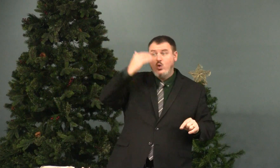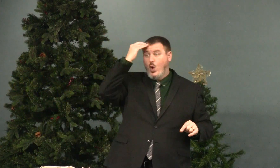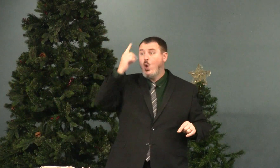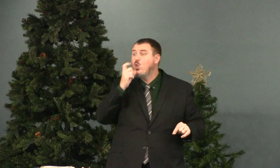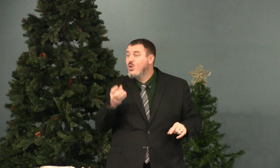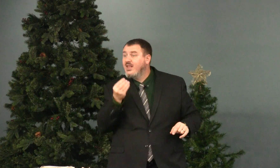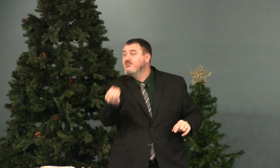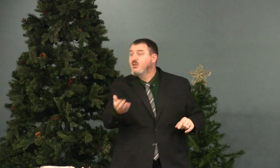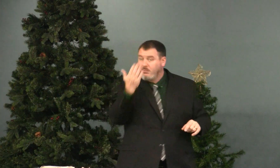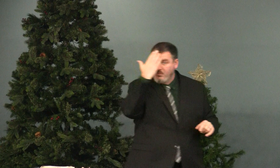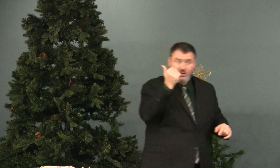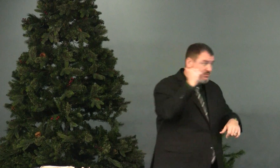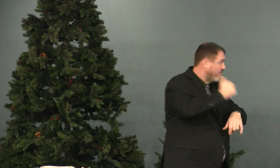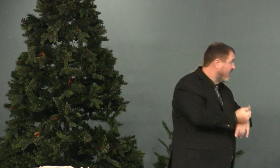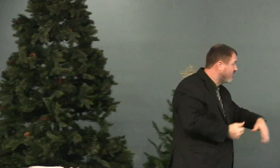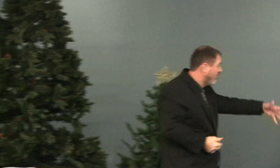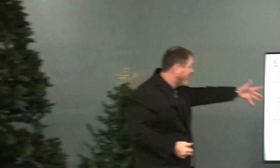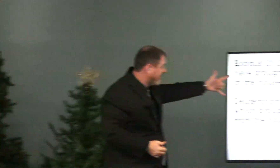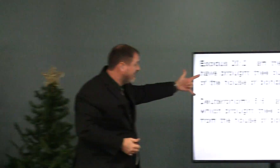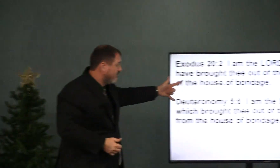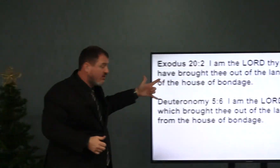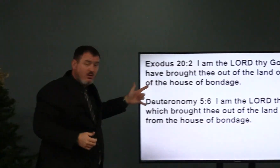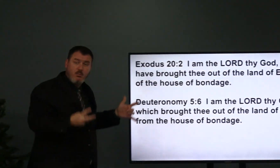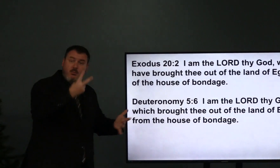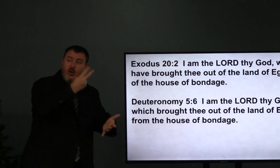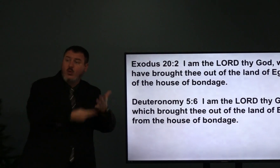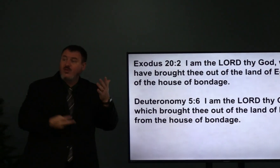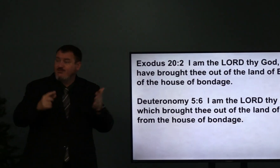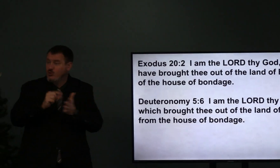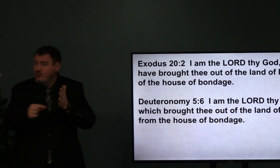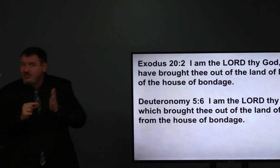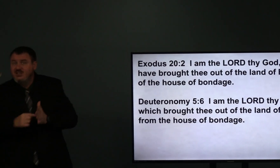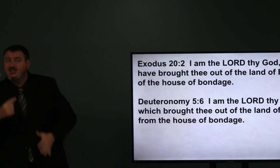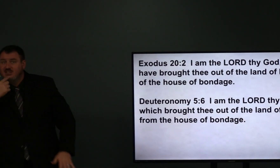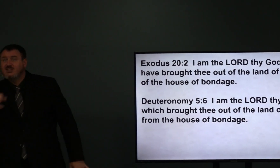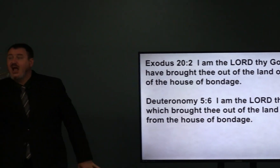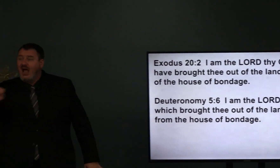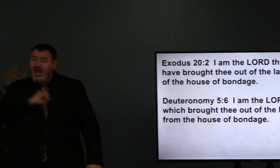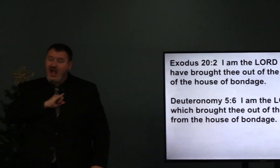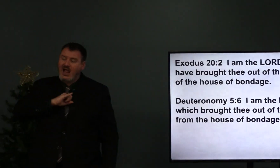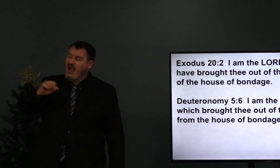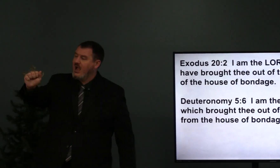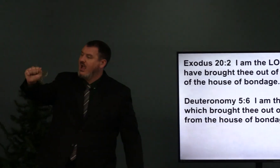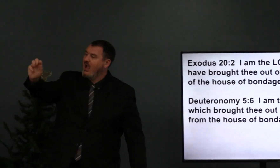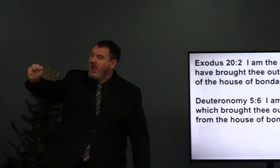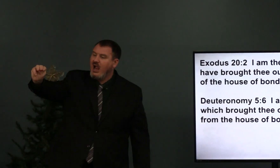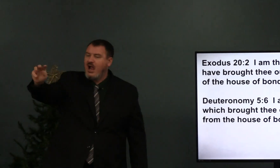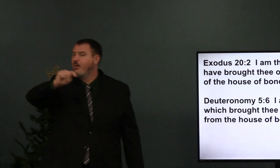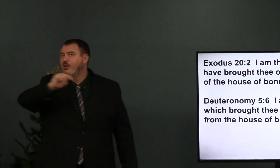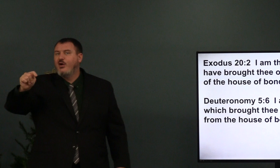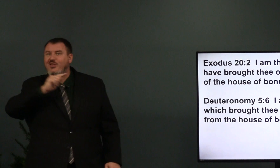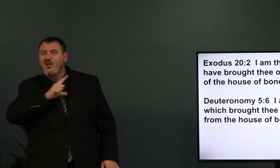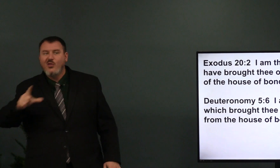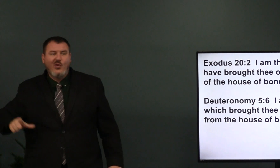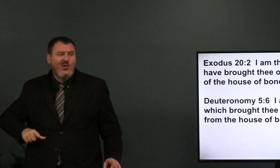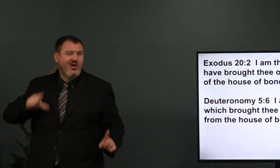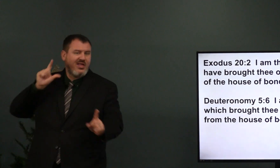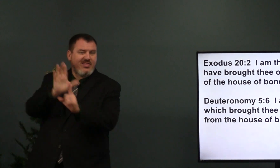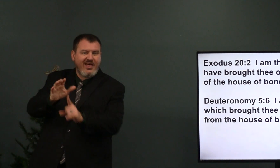And we know who gave them because in both places it says, I am the Lord thy